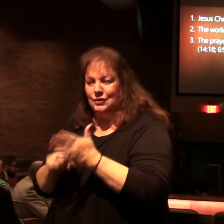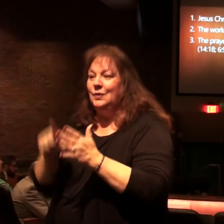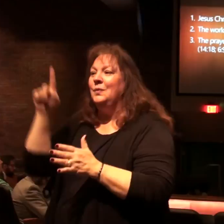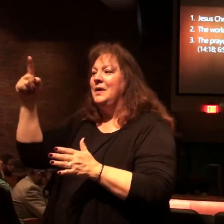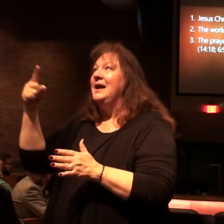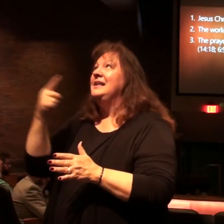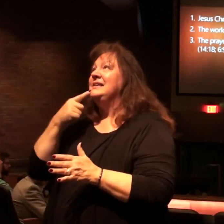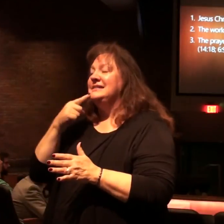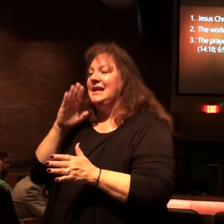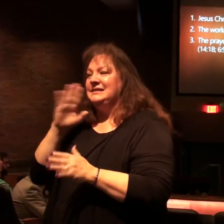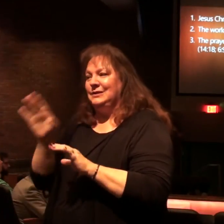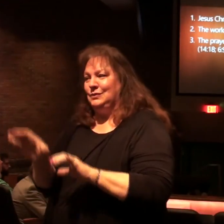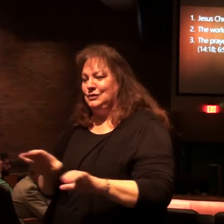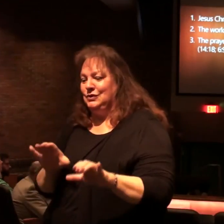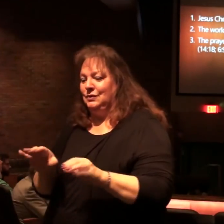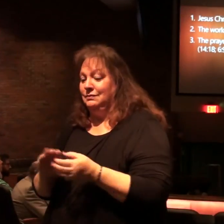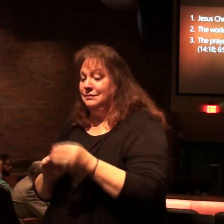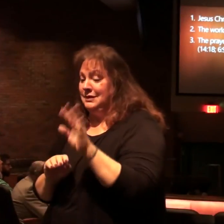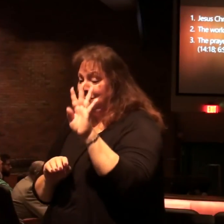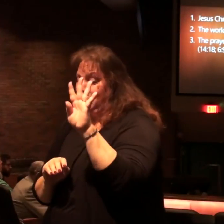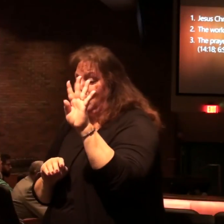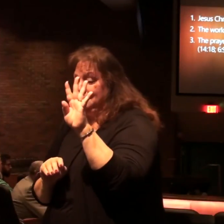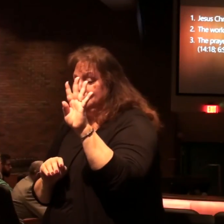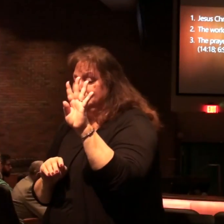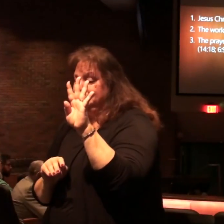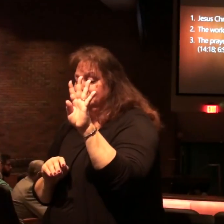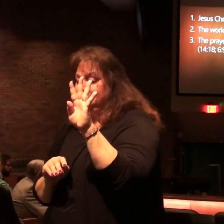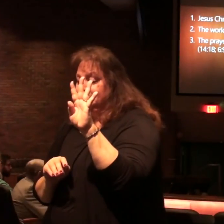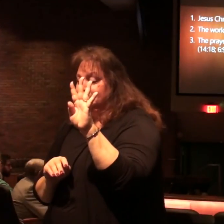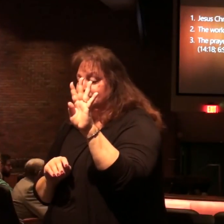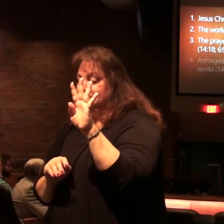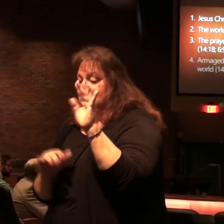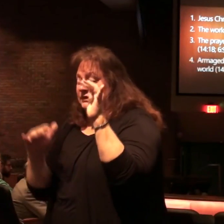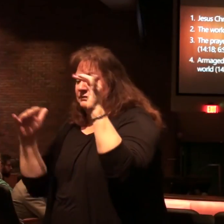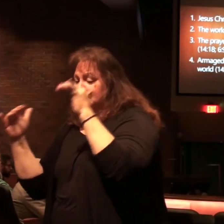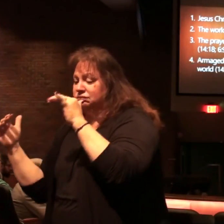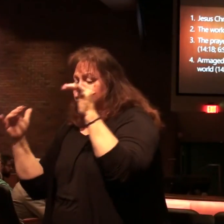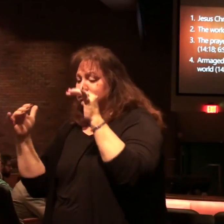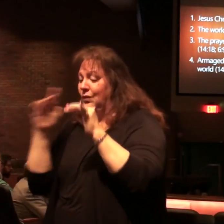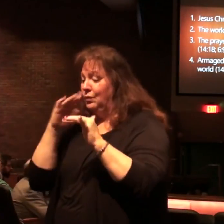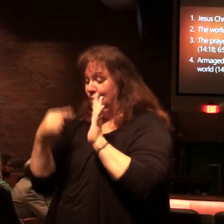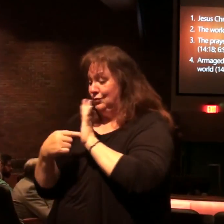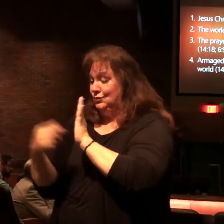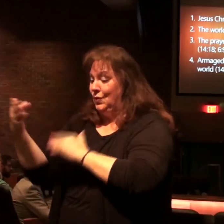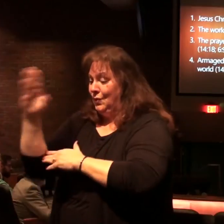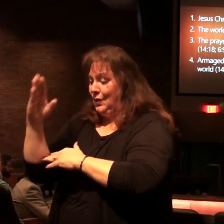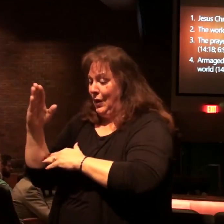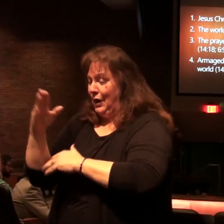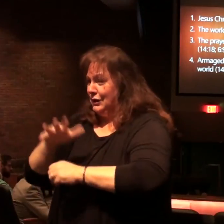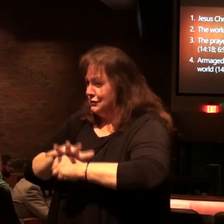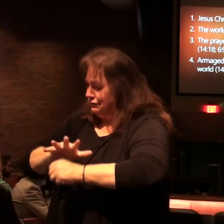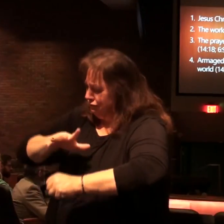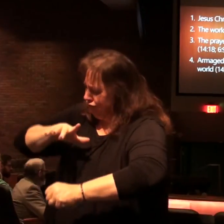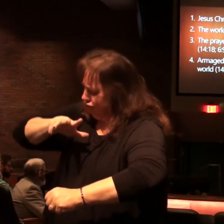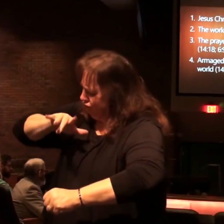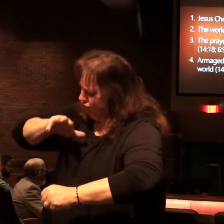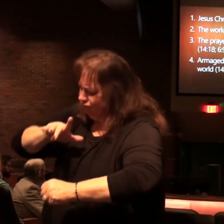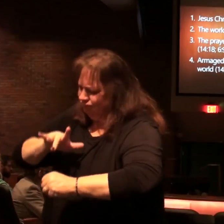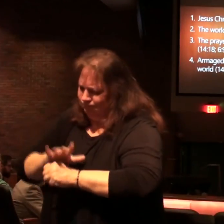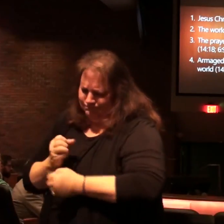he says he will do number four Armageddon will display God's wrath of an unbelieving world